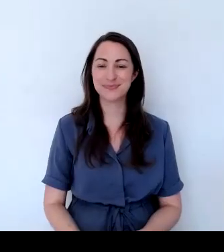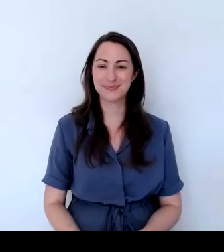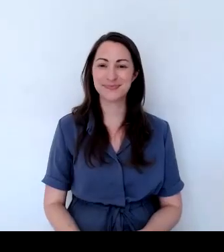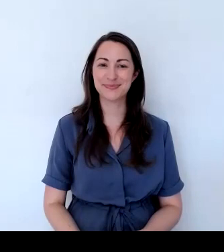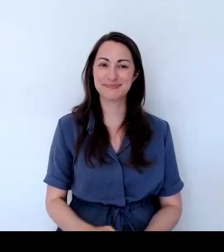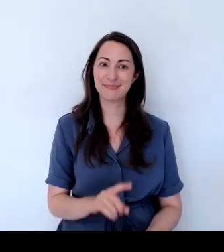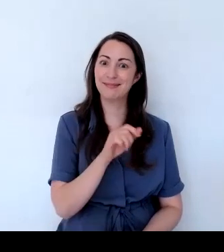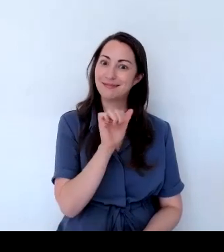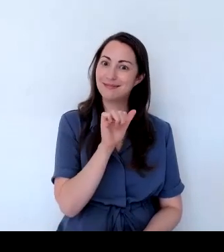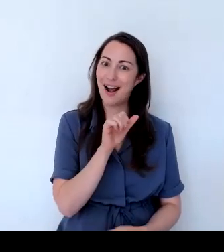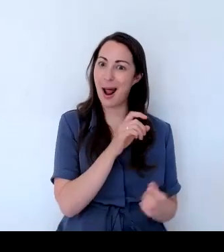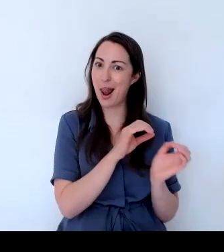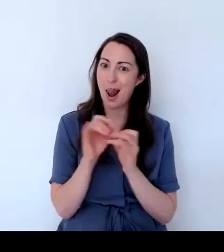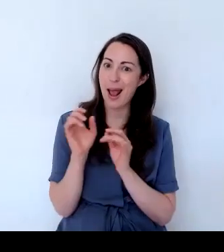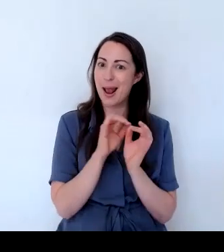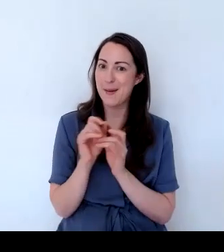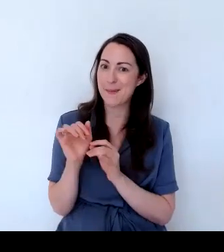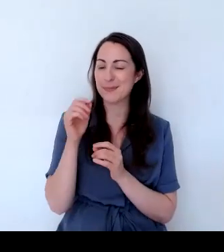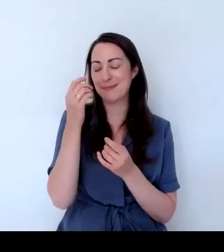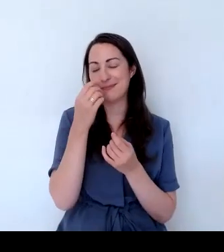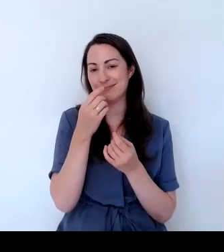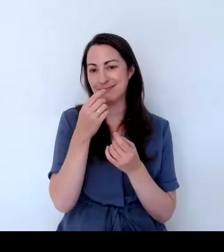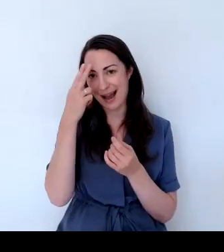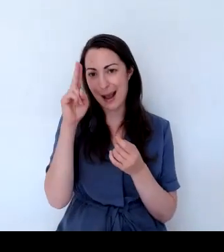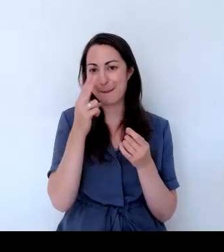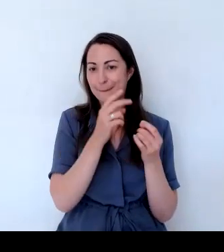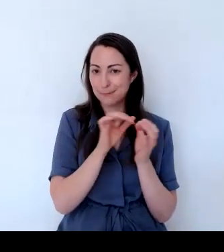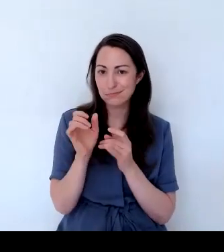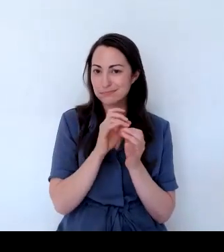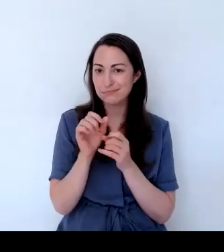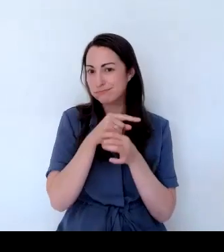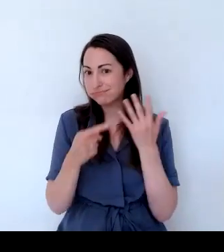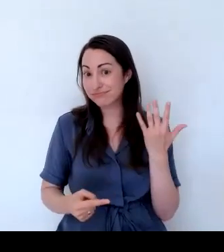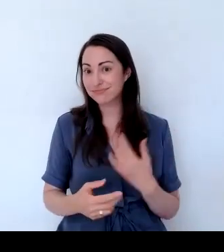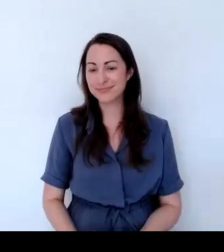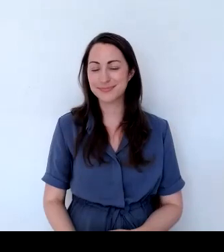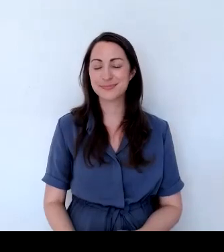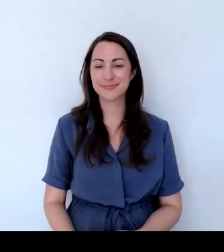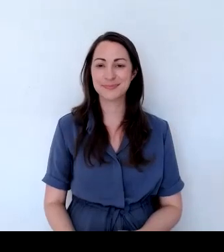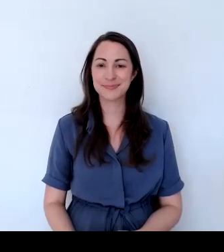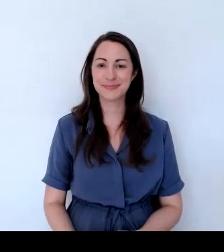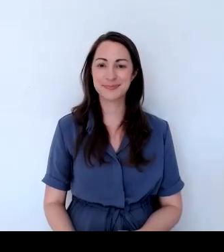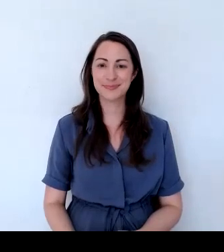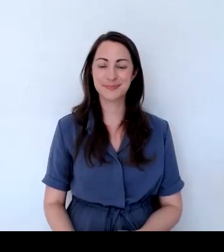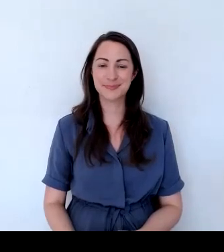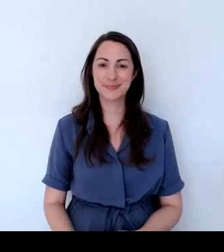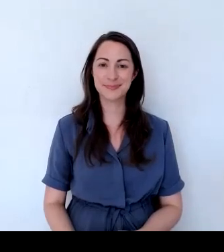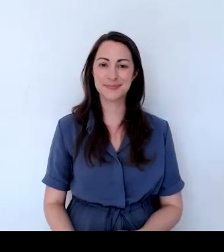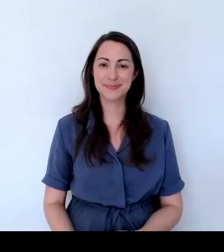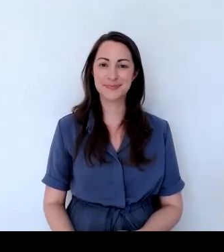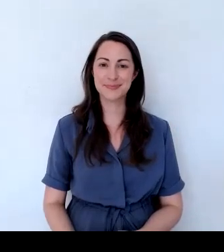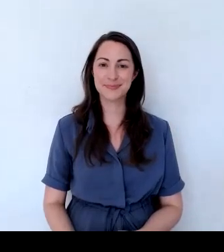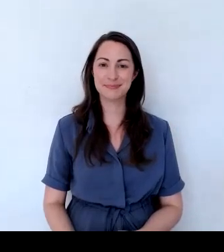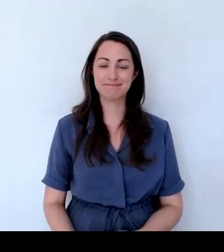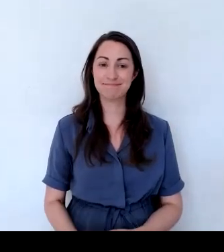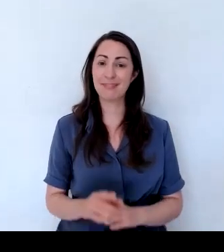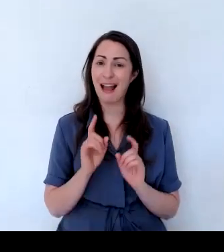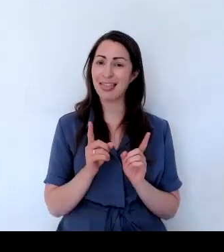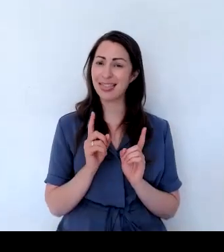that's